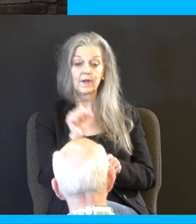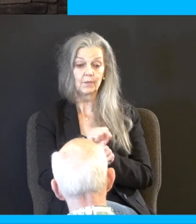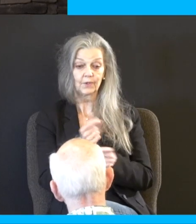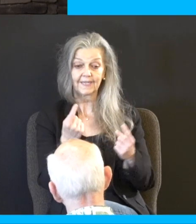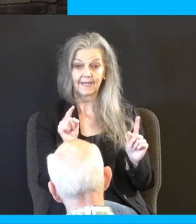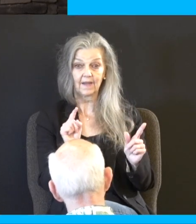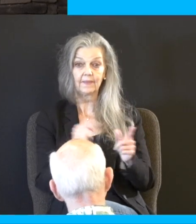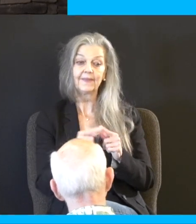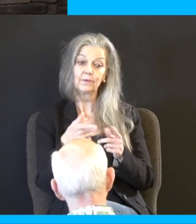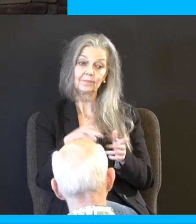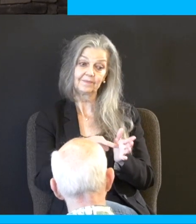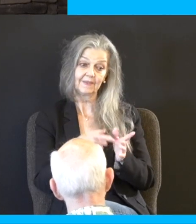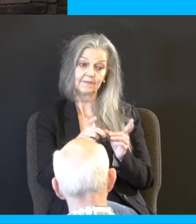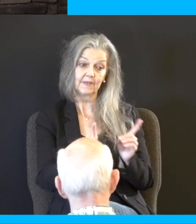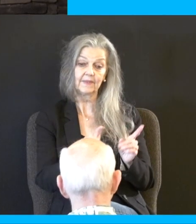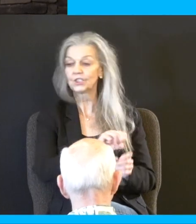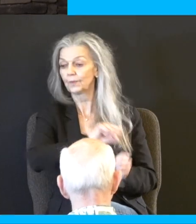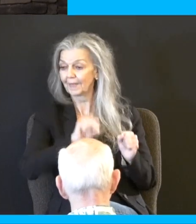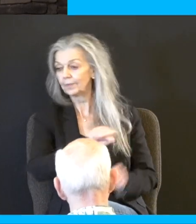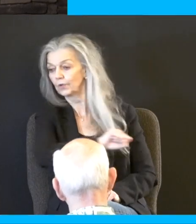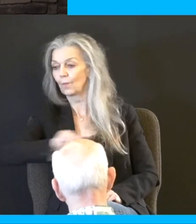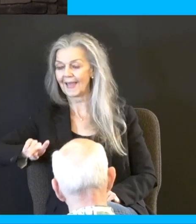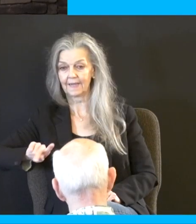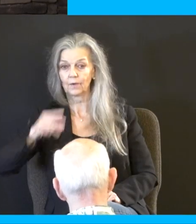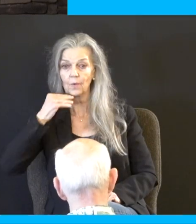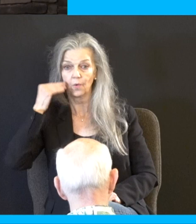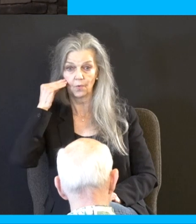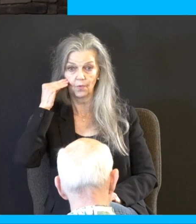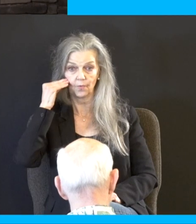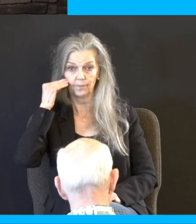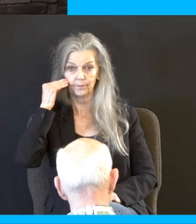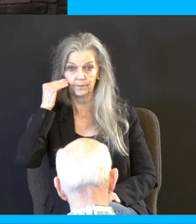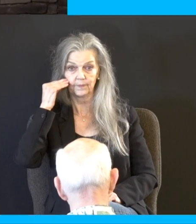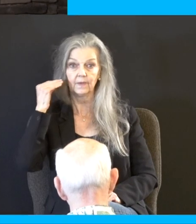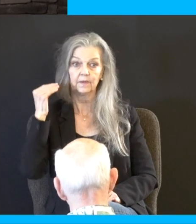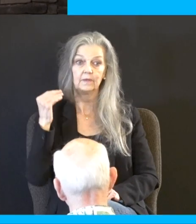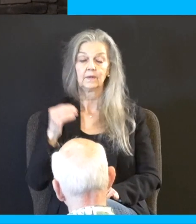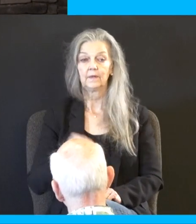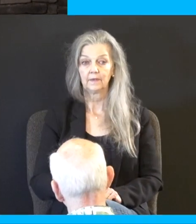of a divorce. She would be able to go back. And these are the specifics. One day we'll get in heaven, but these are the statutes that he gives to them.